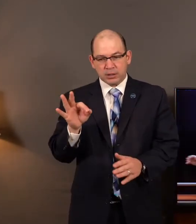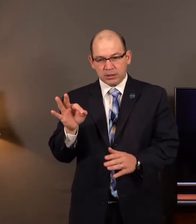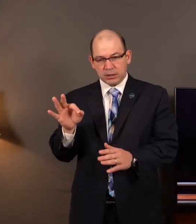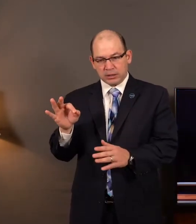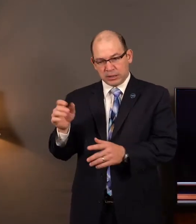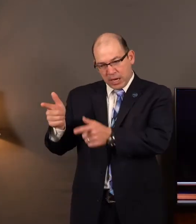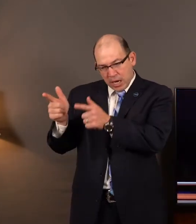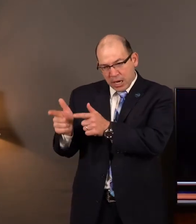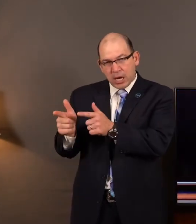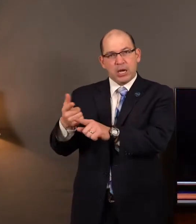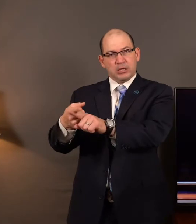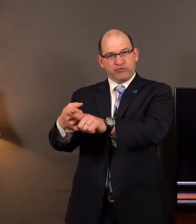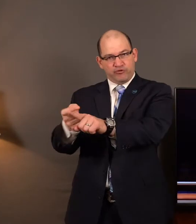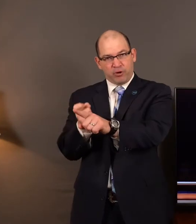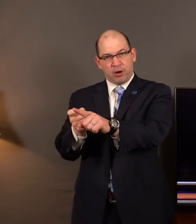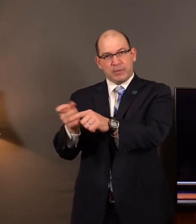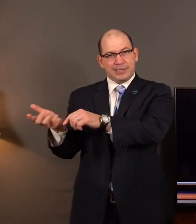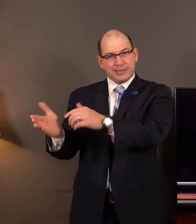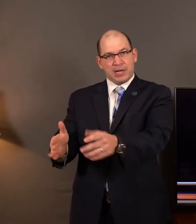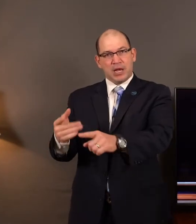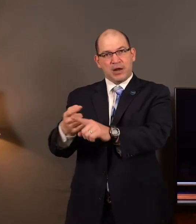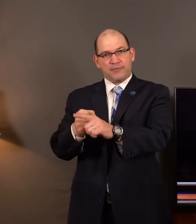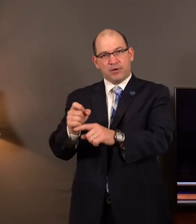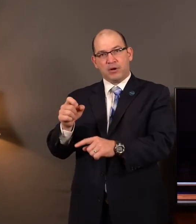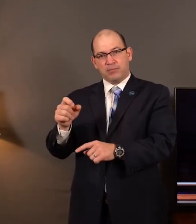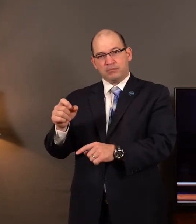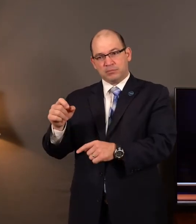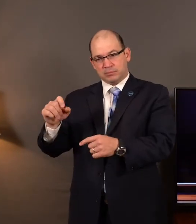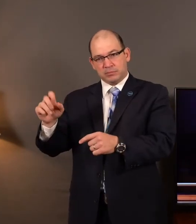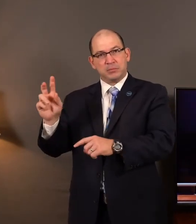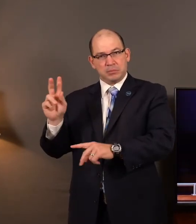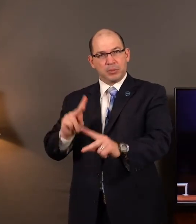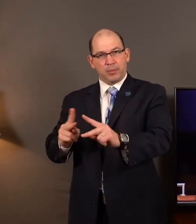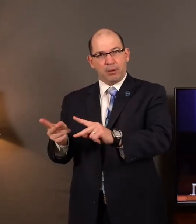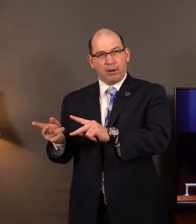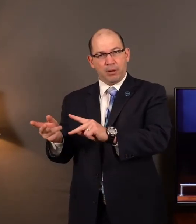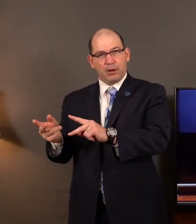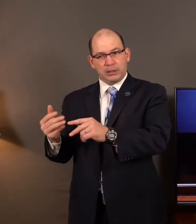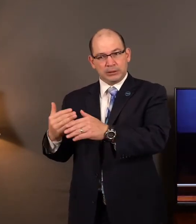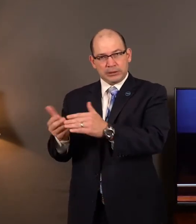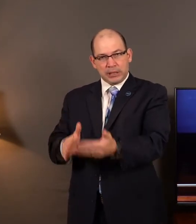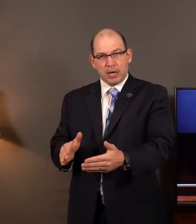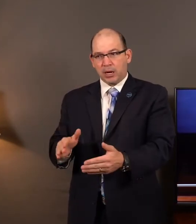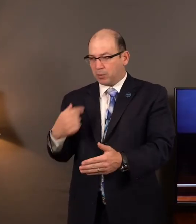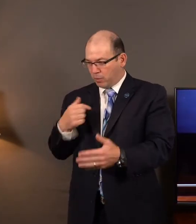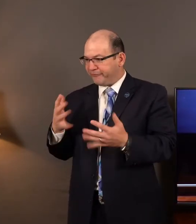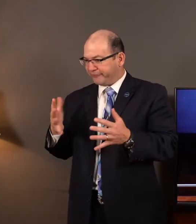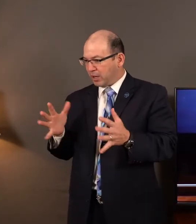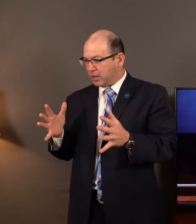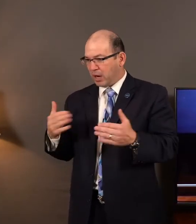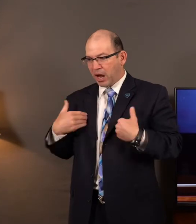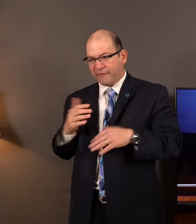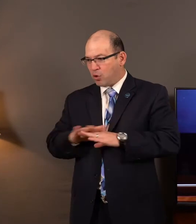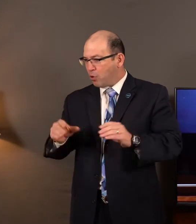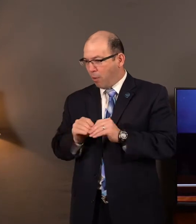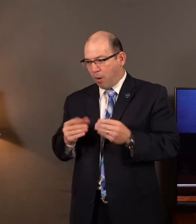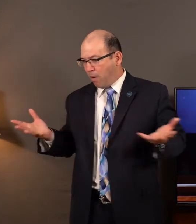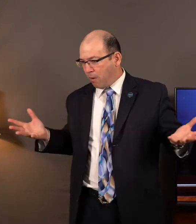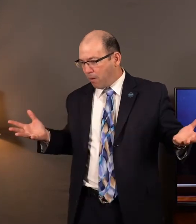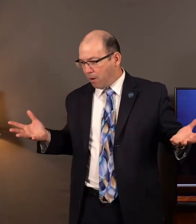dead and the wounded. And they said, Colonel Joshua Chamberlain, we've already done that. You told us that last time. We don't have any more ammunition. What are your